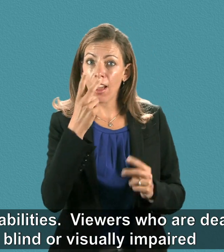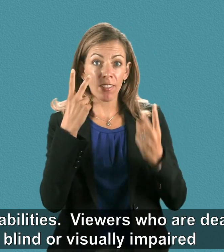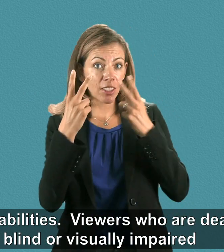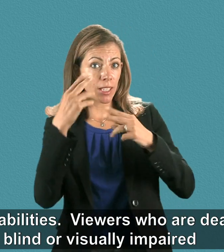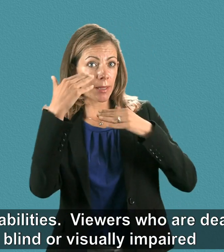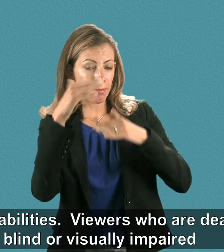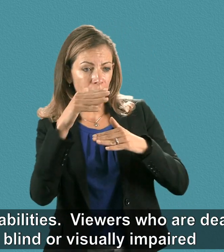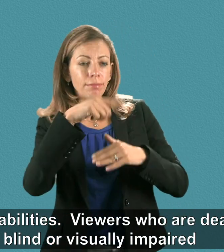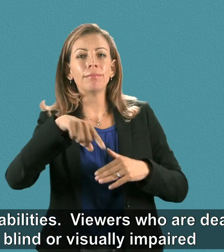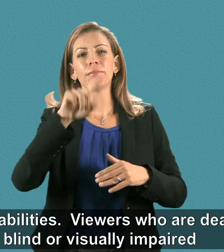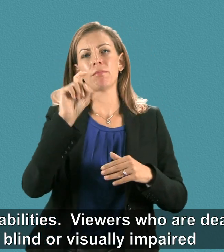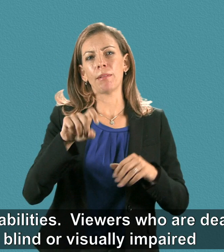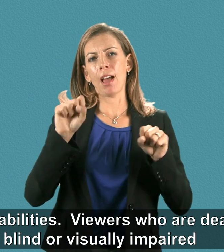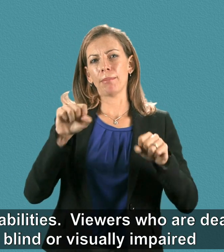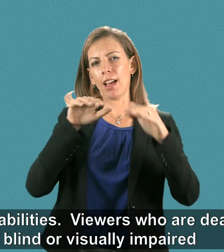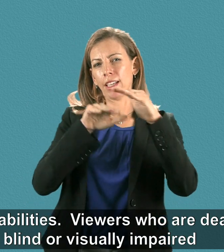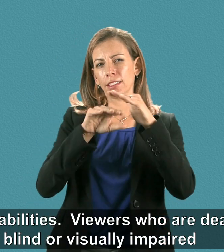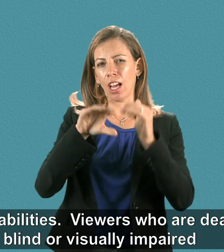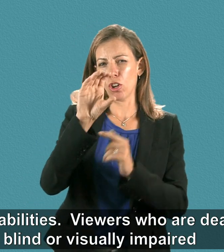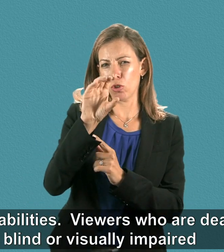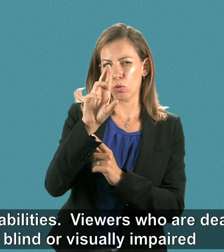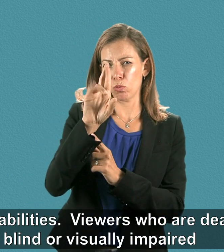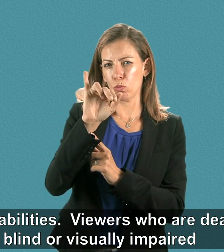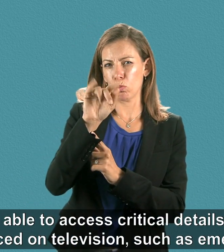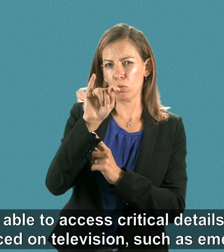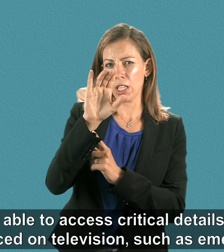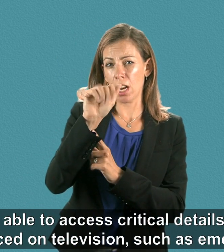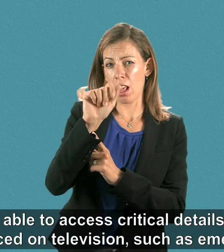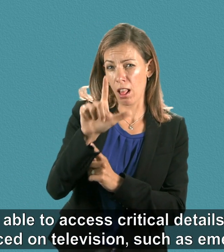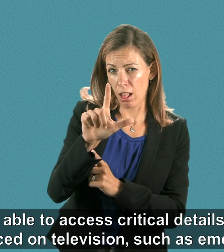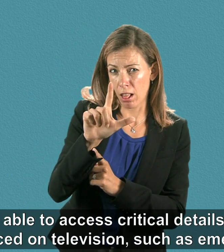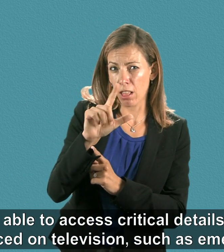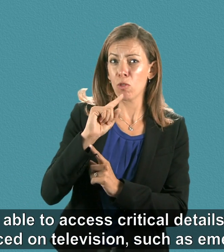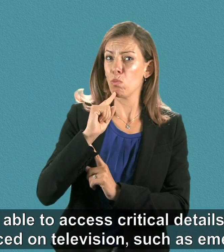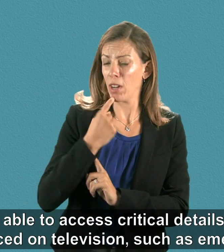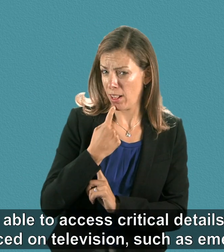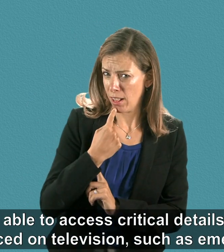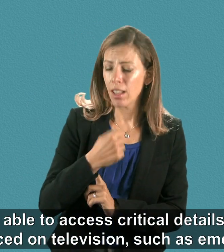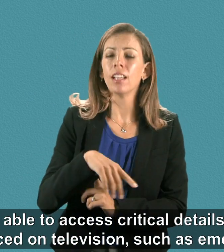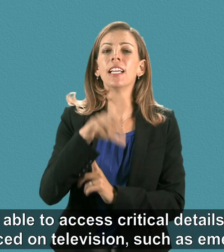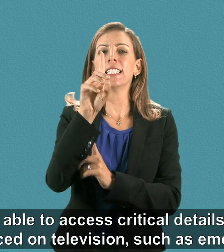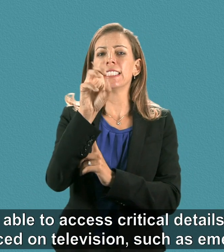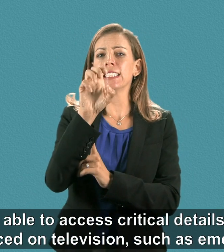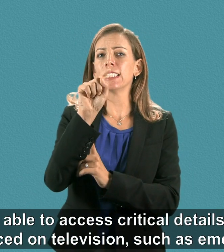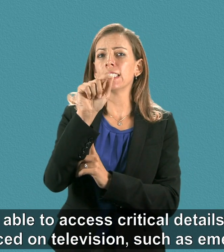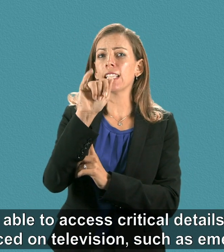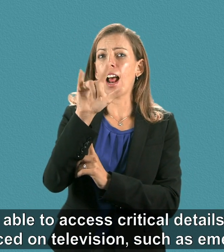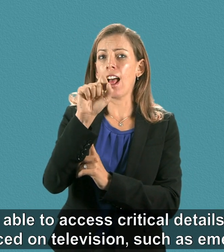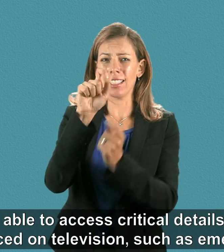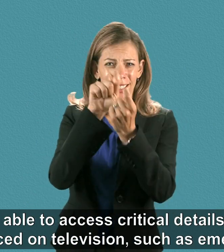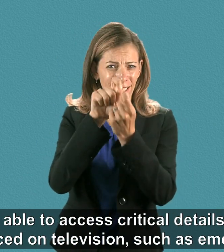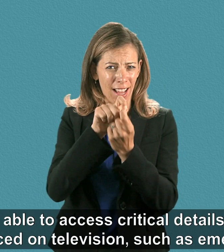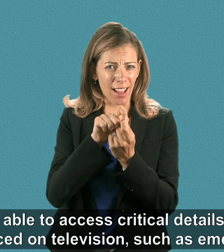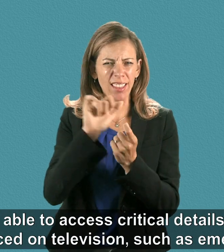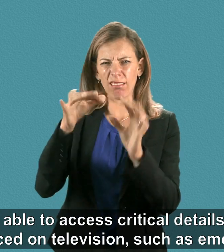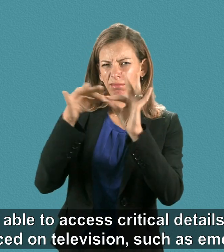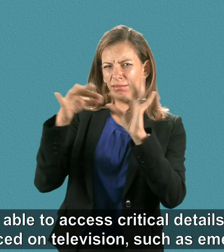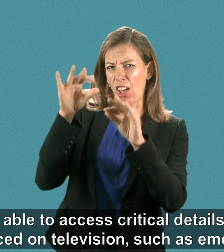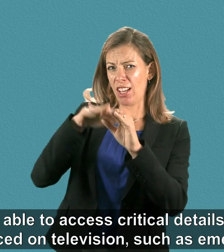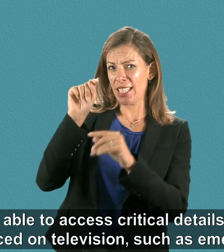deaf, hard of hearing, blind, or visually impaired must be able to access critical details announced on television,